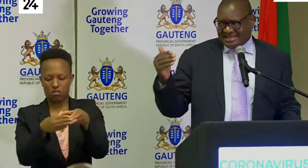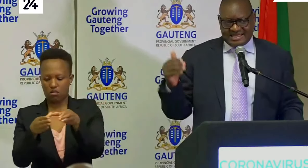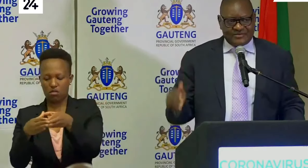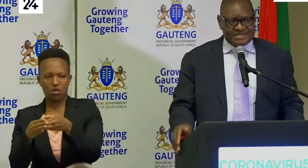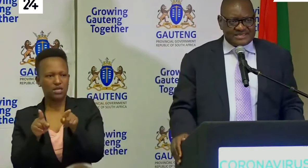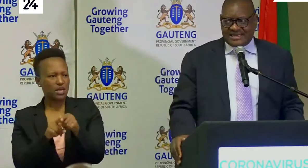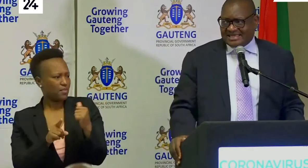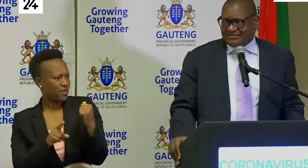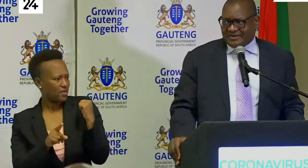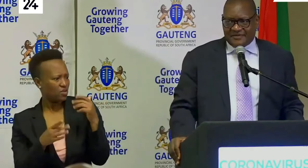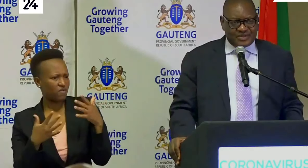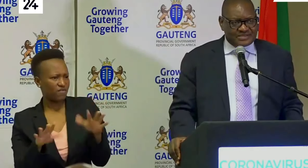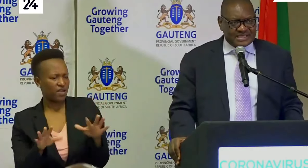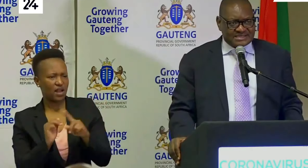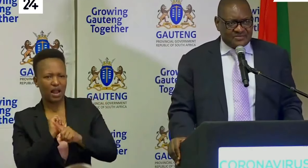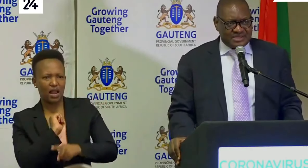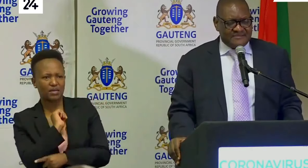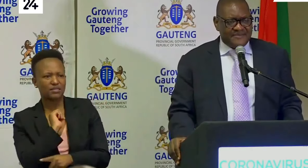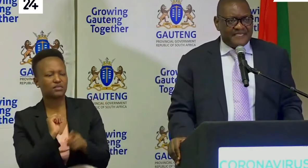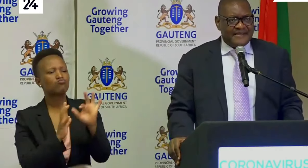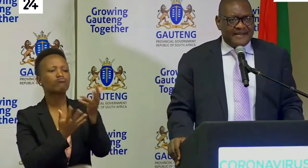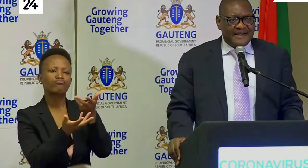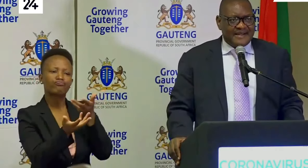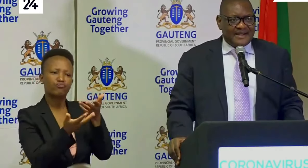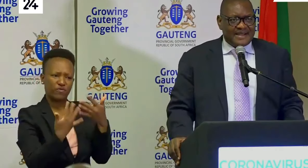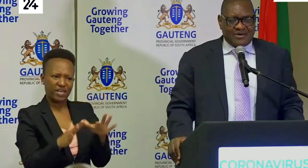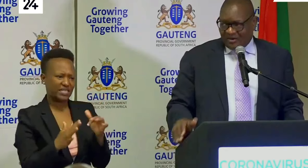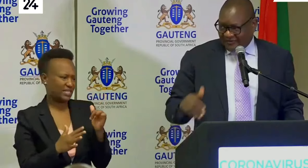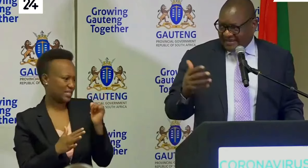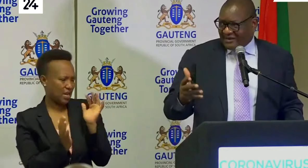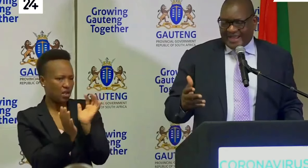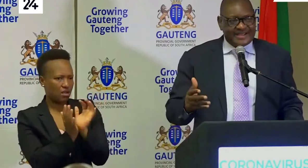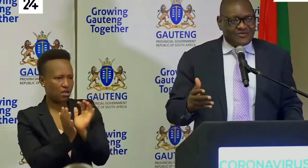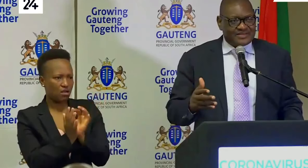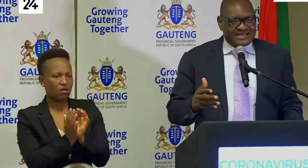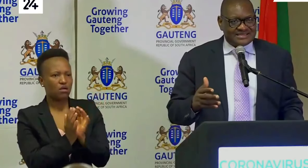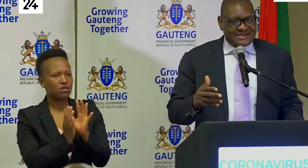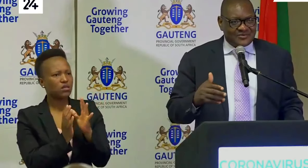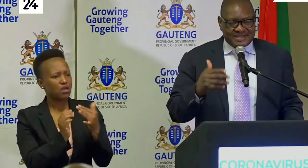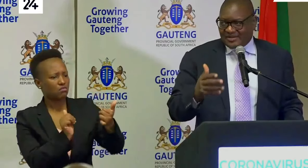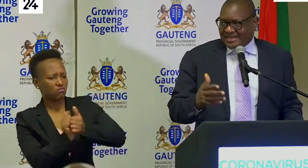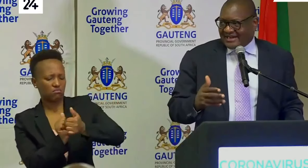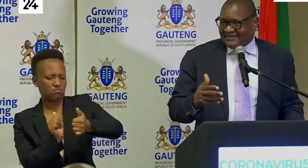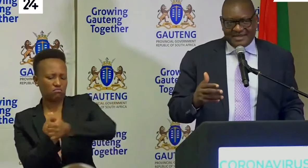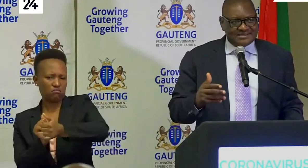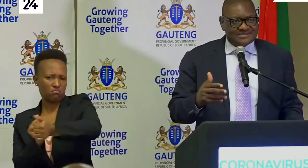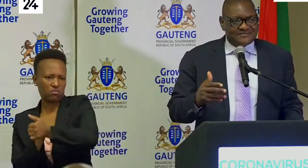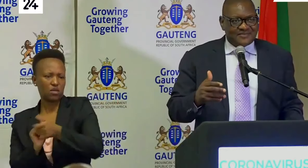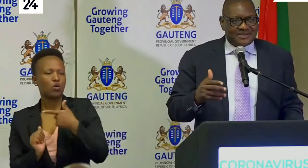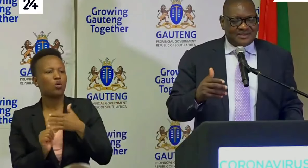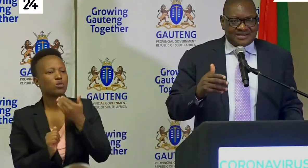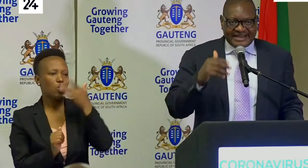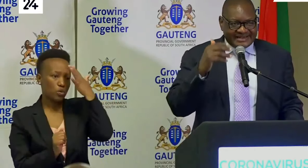yesterday we did the last briefing session with them all of them are working with us they are working with the government